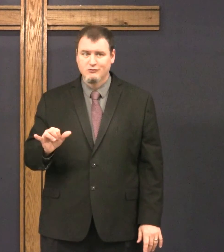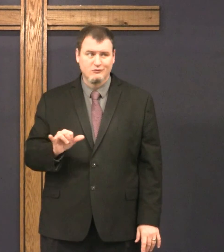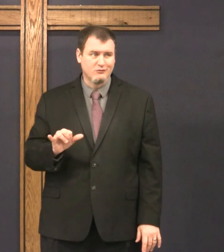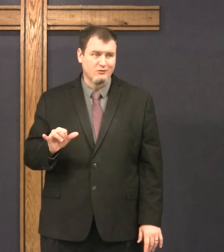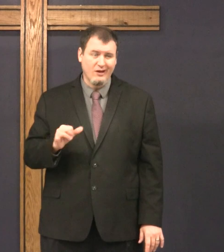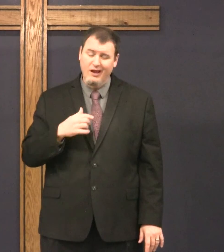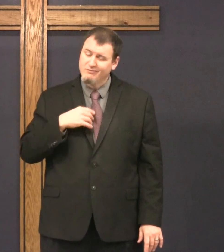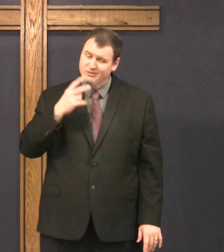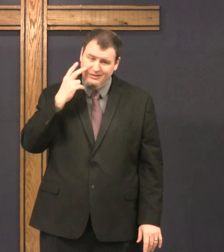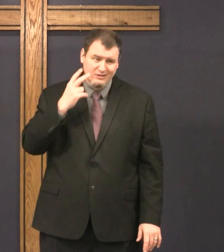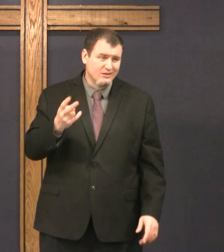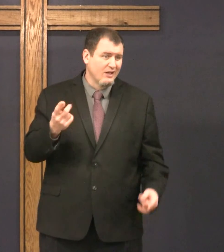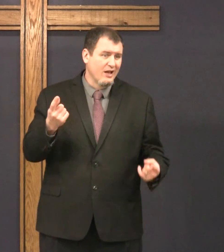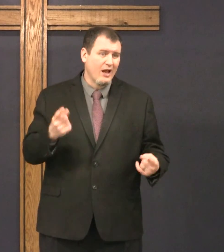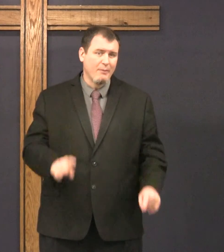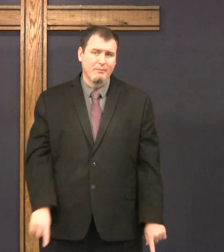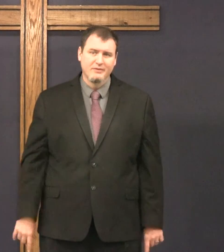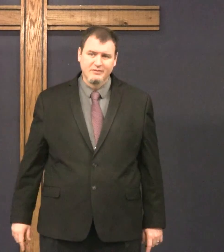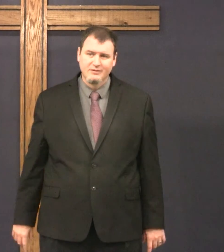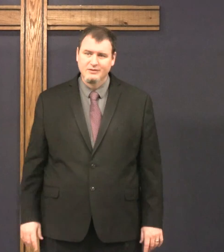faith as well. I have seen it happen.